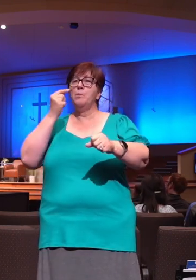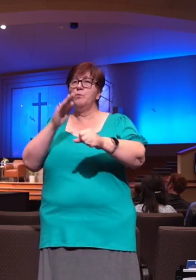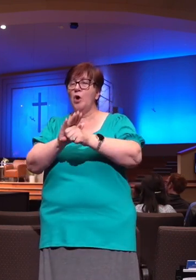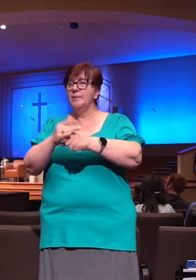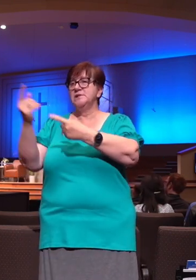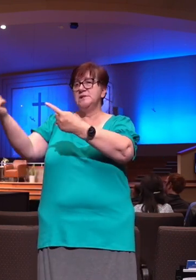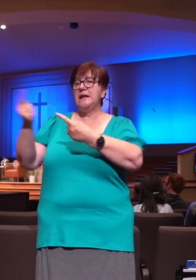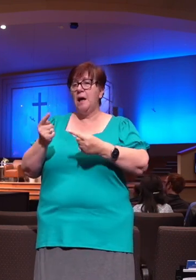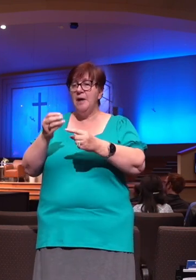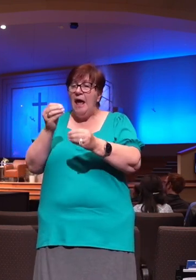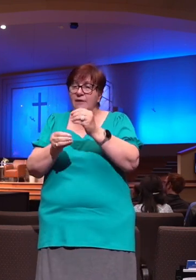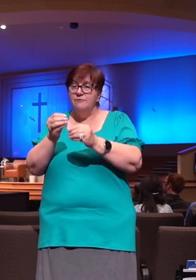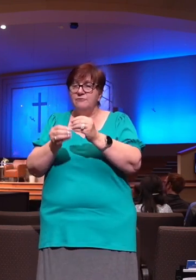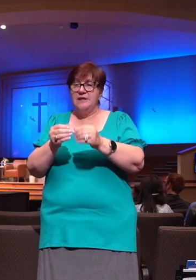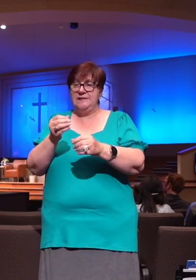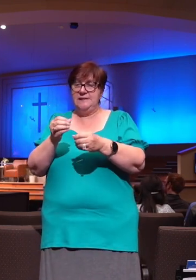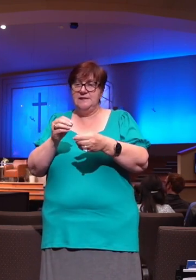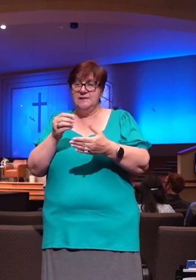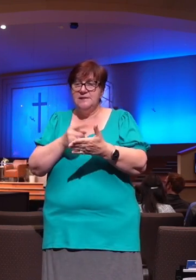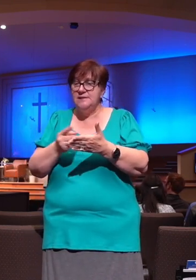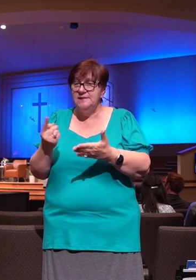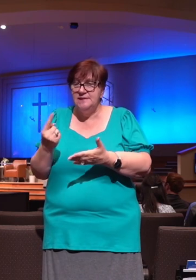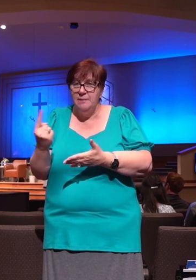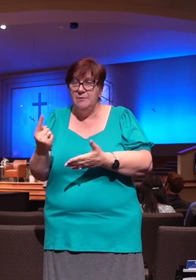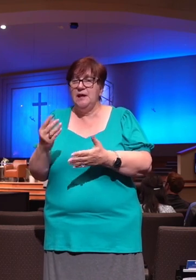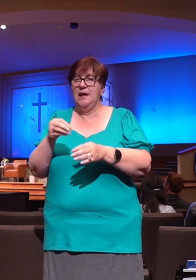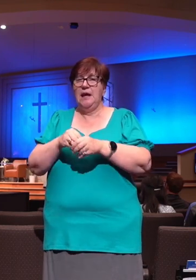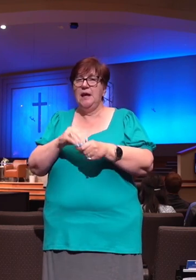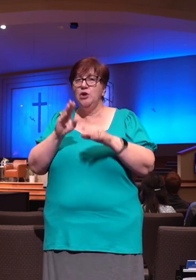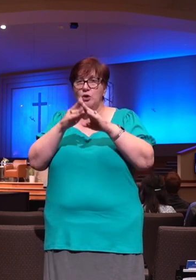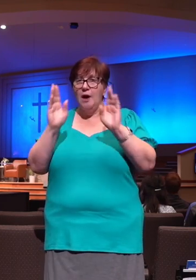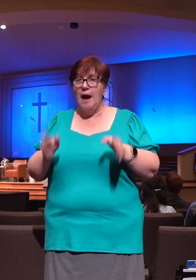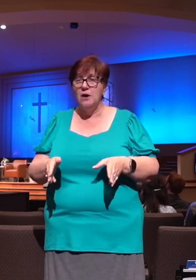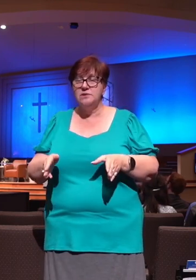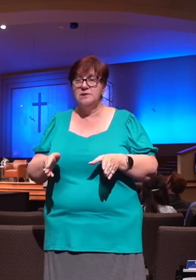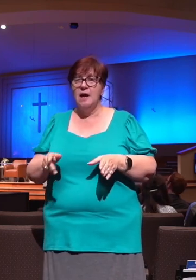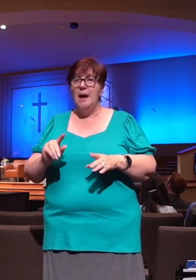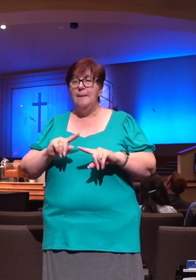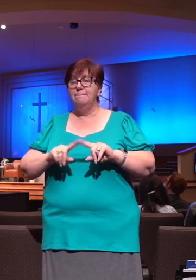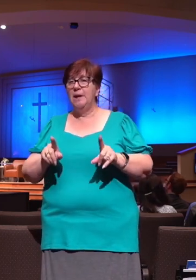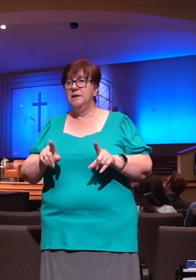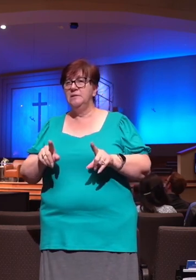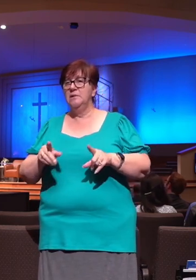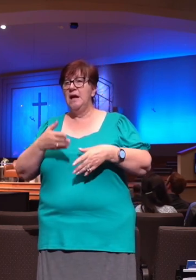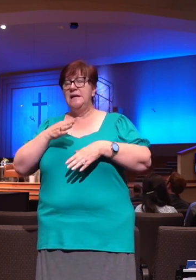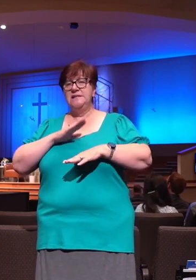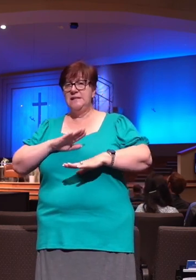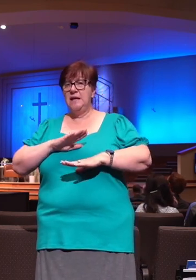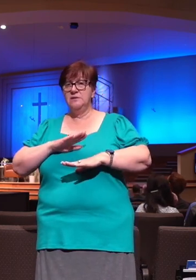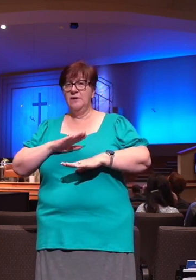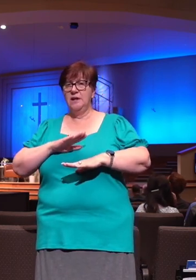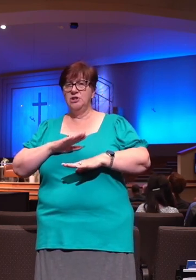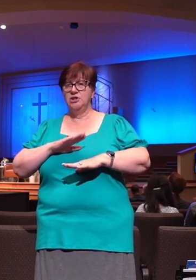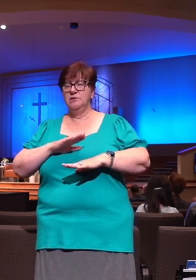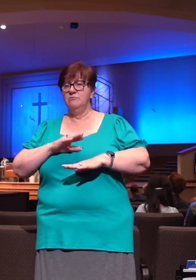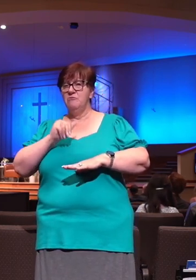with the service that you receive. I think if we're all being honest, we can all raise our hand and attest to that. Well,